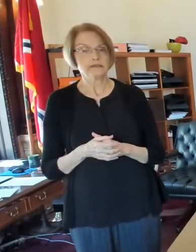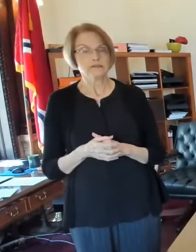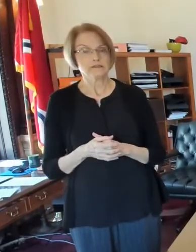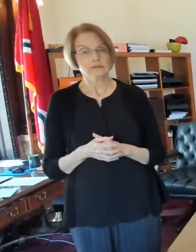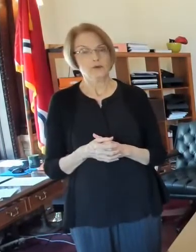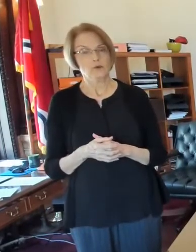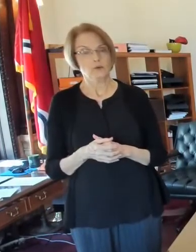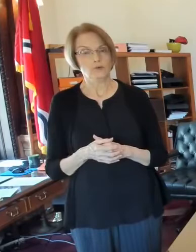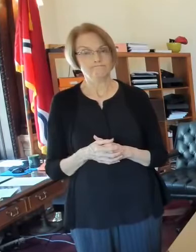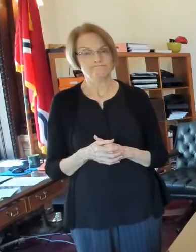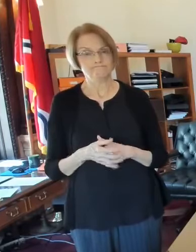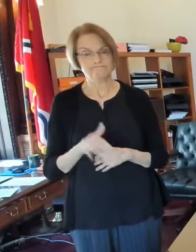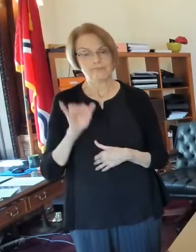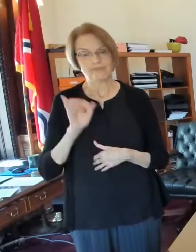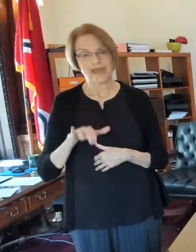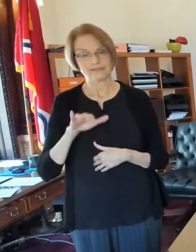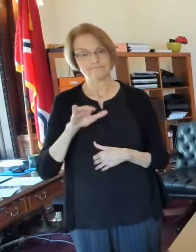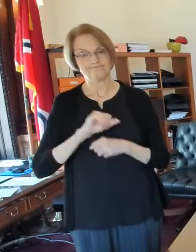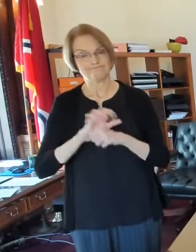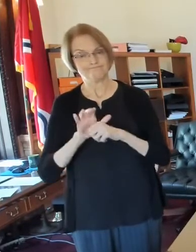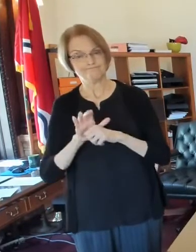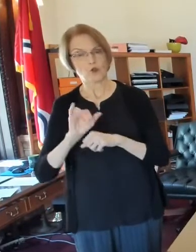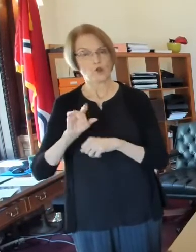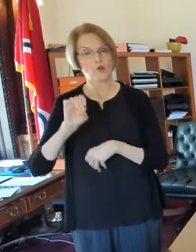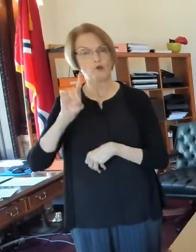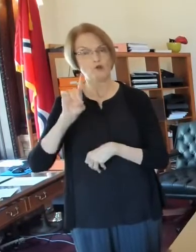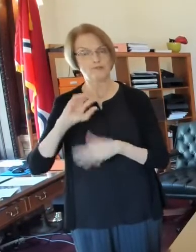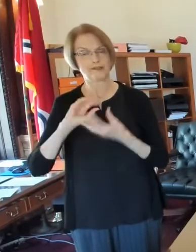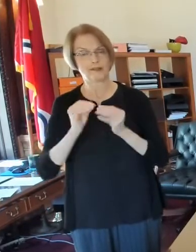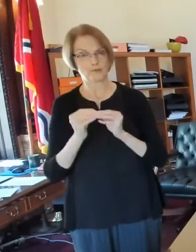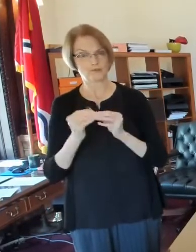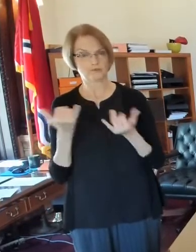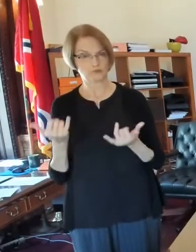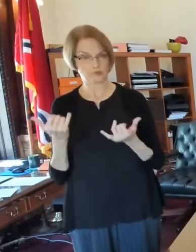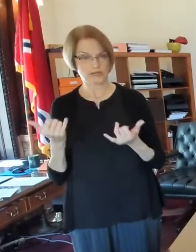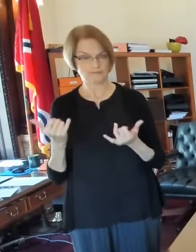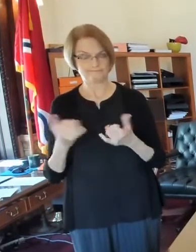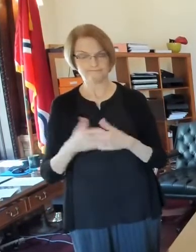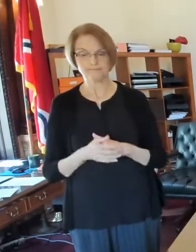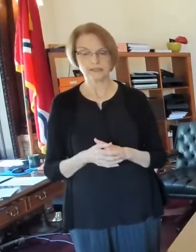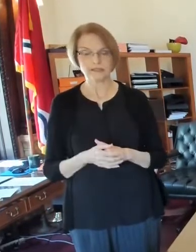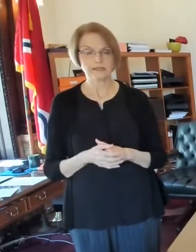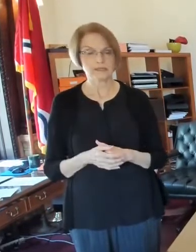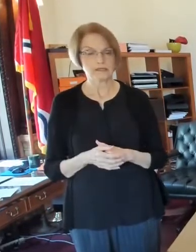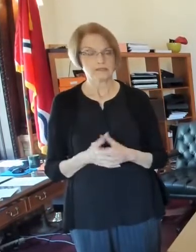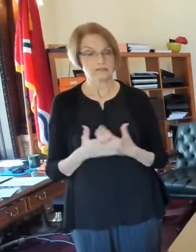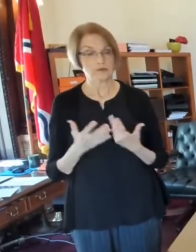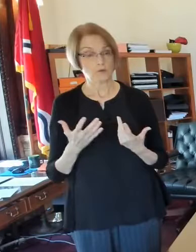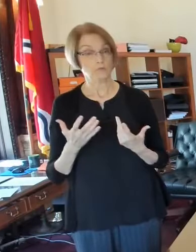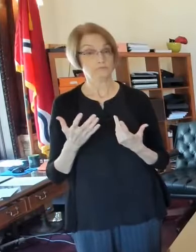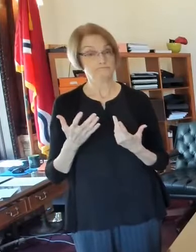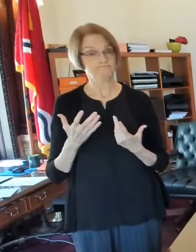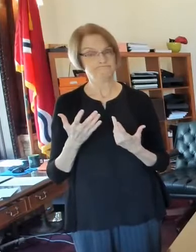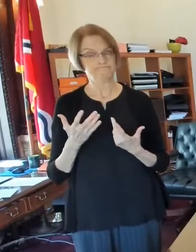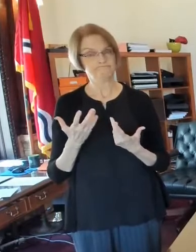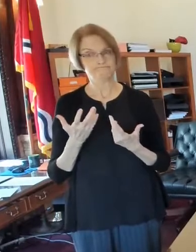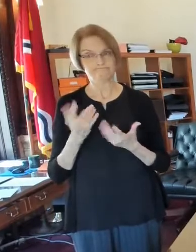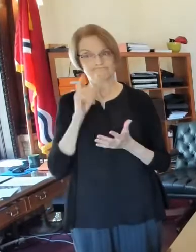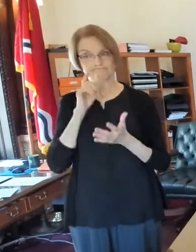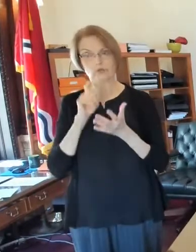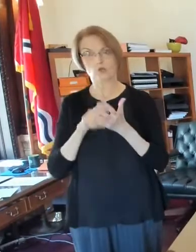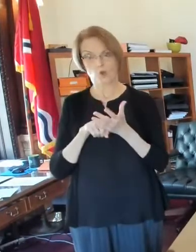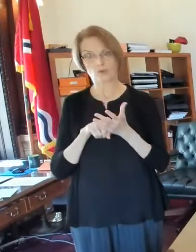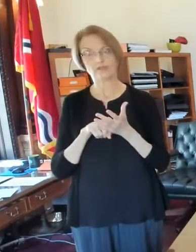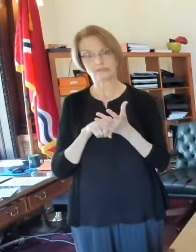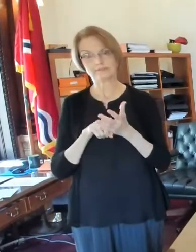COVID numbers for today. And you know, what we're seeing here is a bit of an